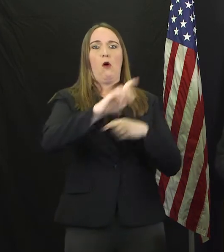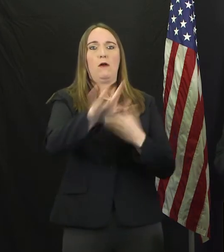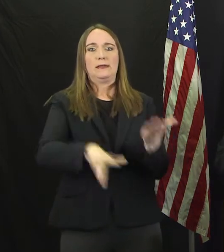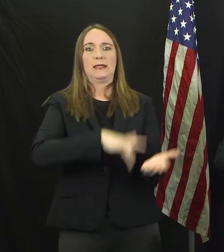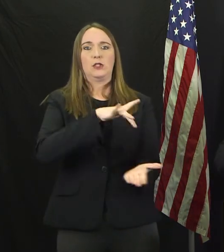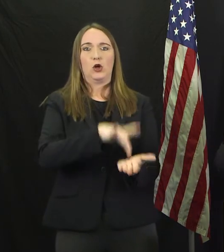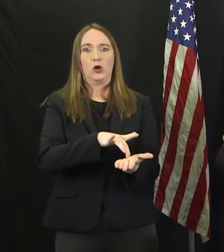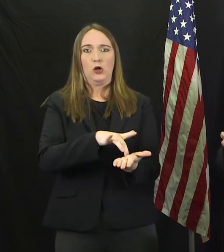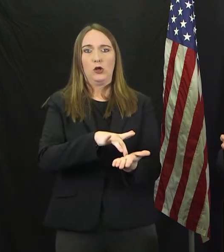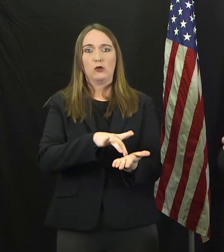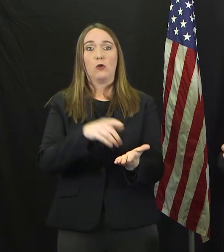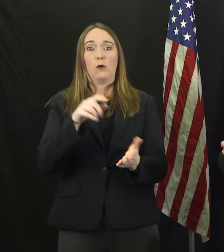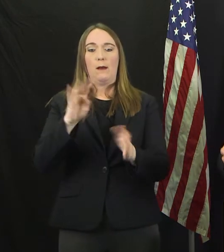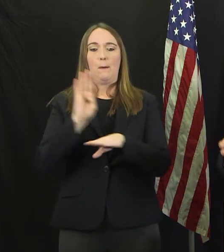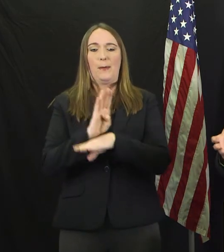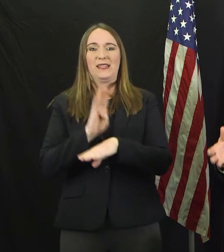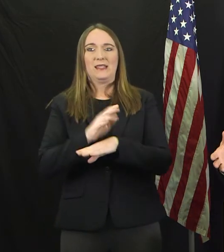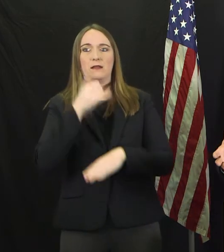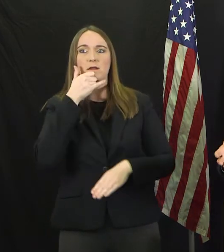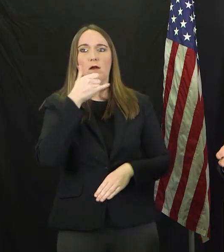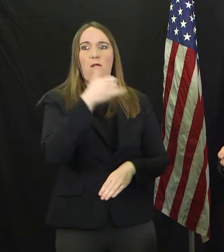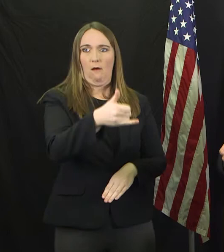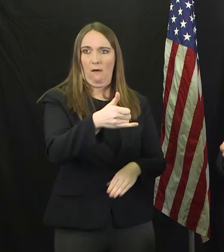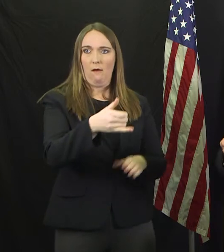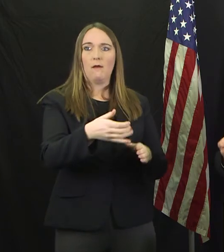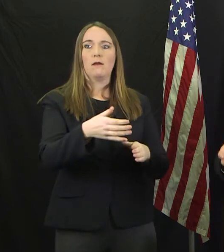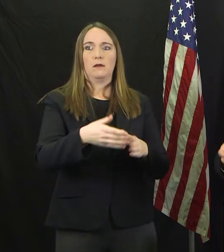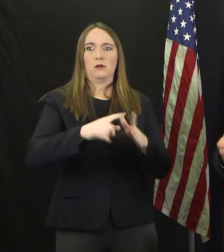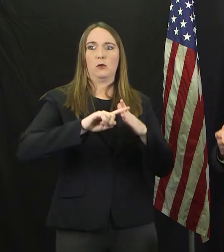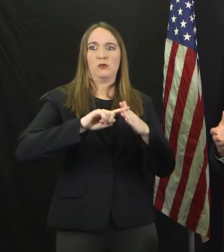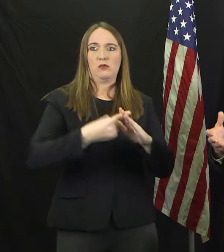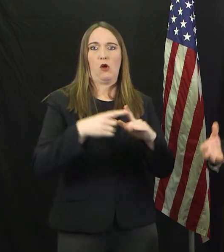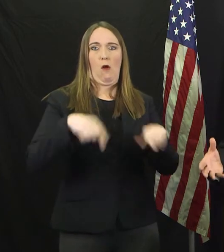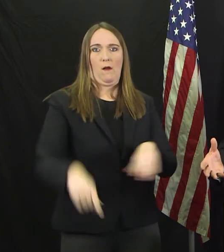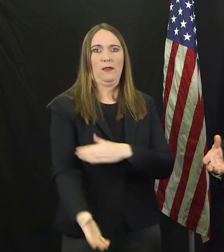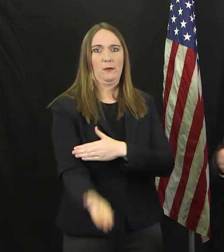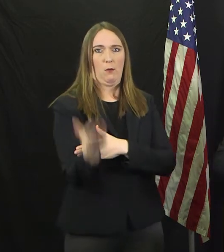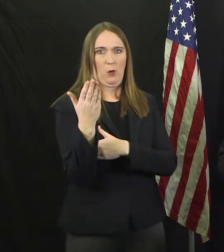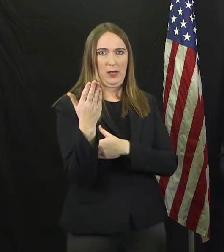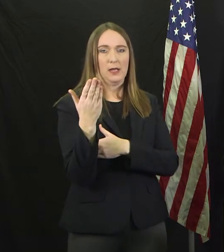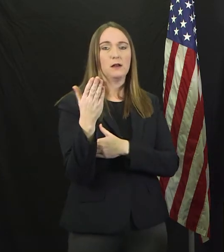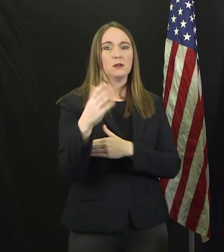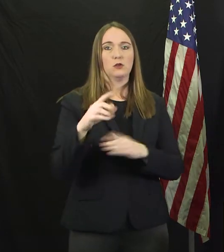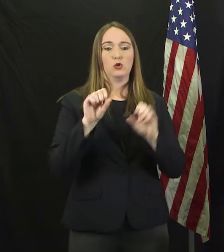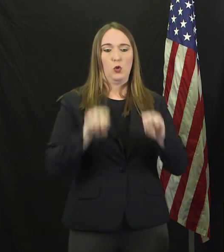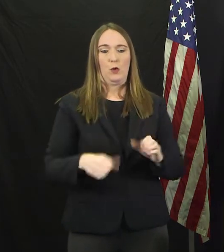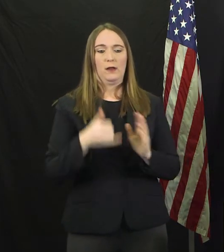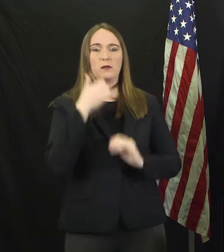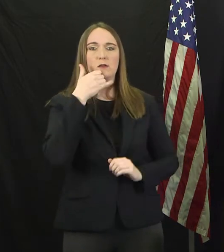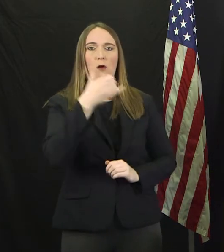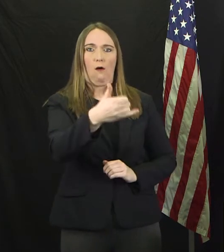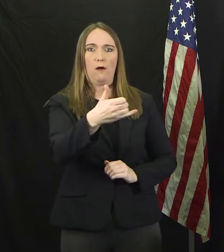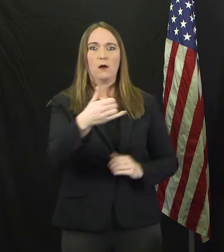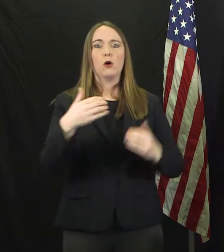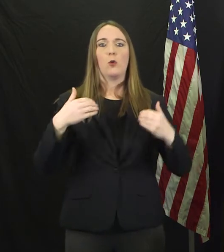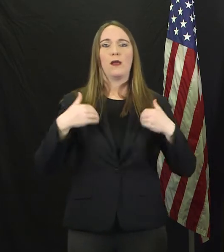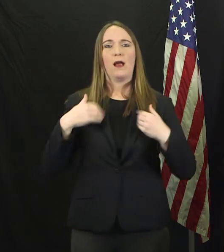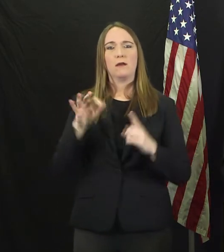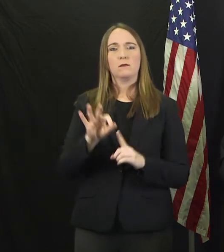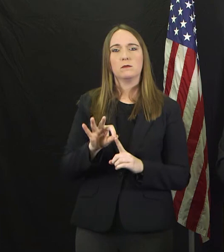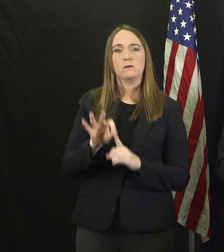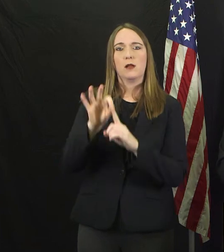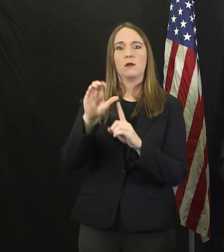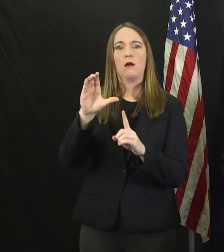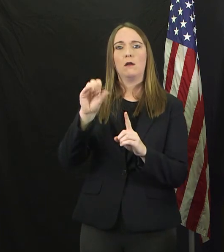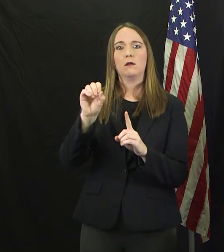so you can go to the Fort Worth website to our homepage and then link to the COVID-19 page. You